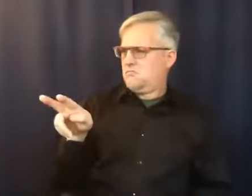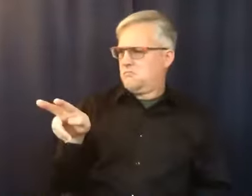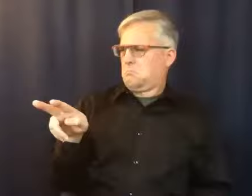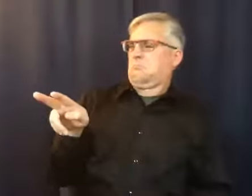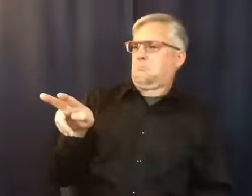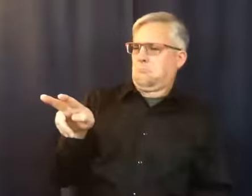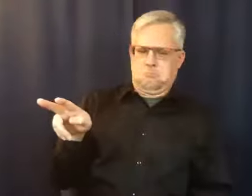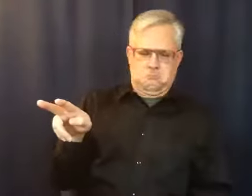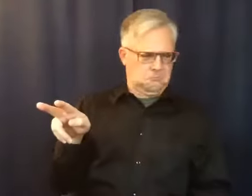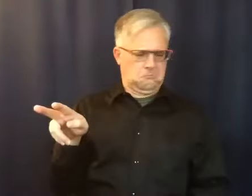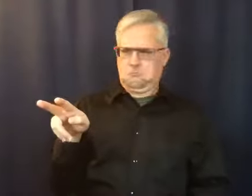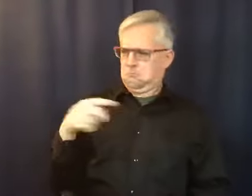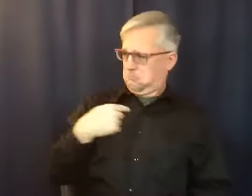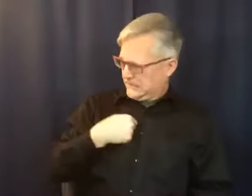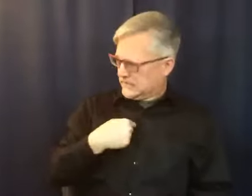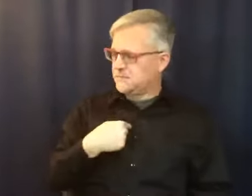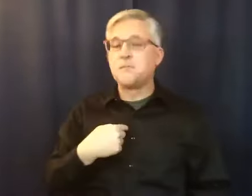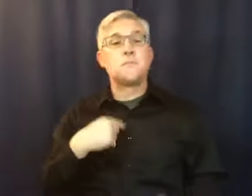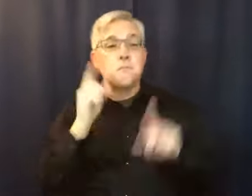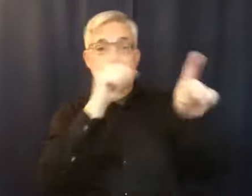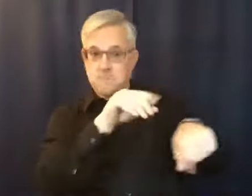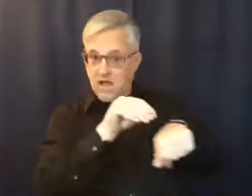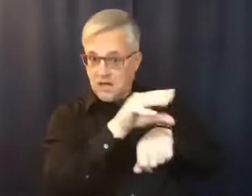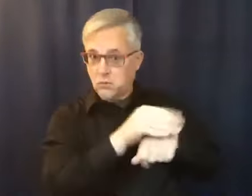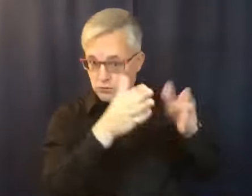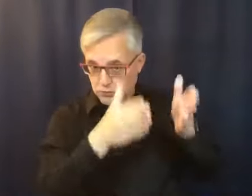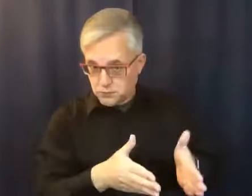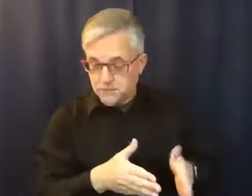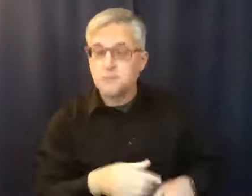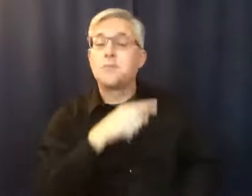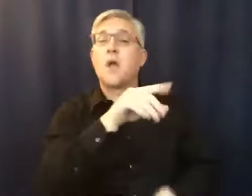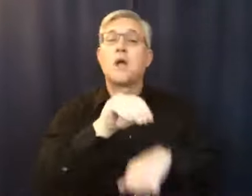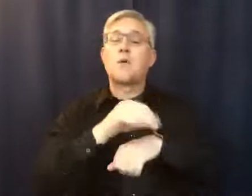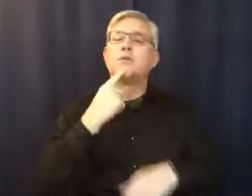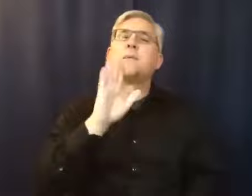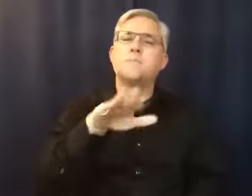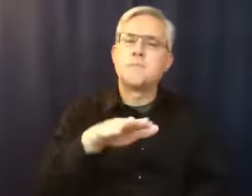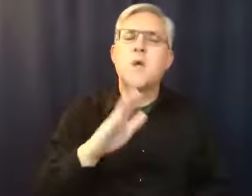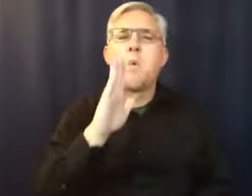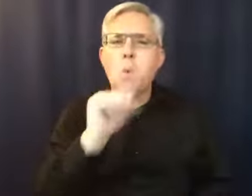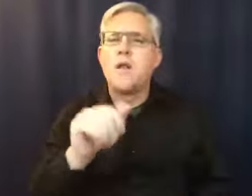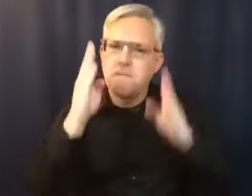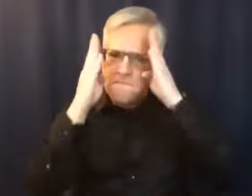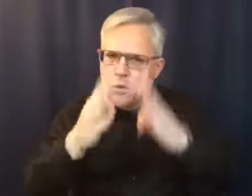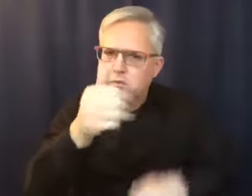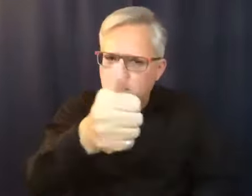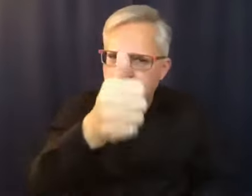And the counselor said, why don't you try just working on him, you and let his sponsor work on him?